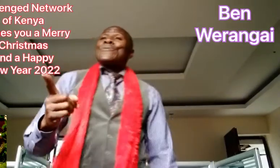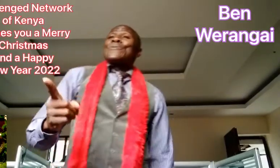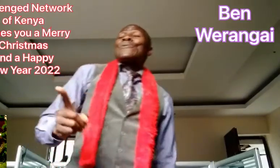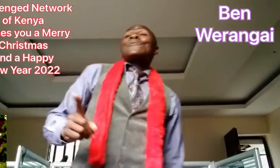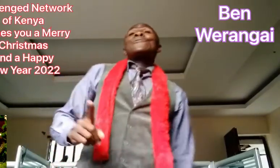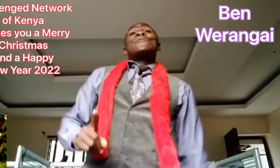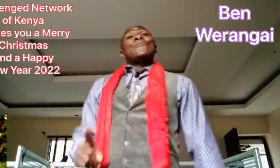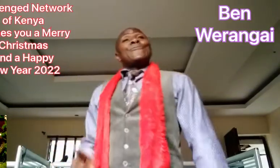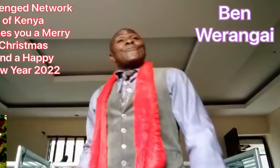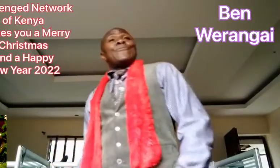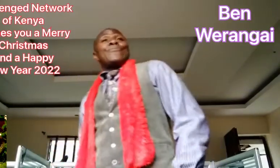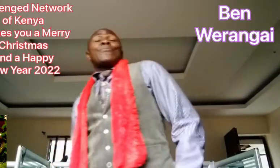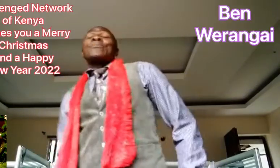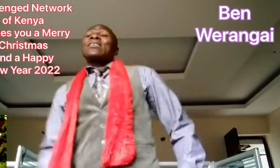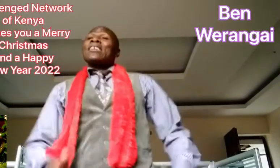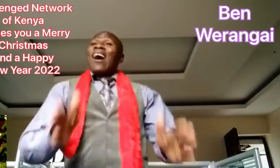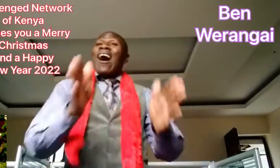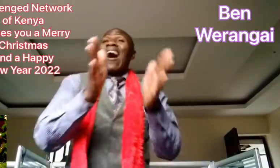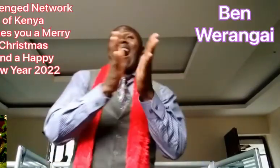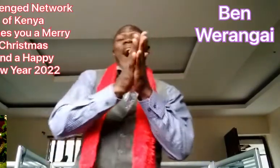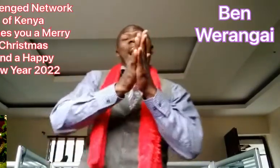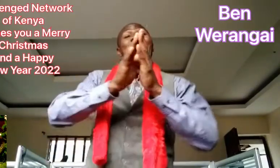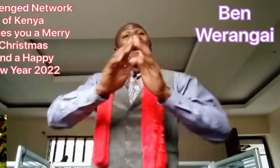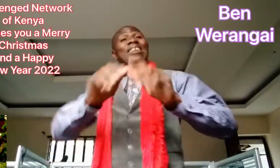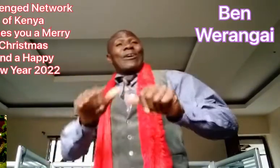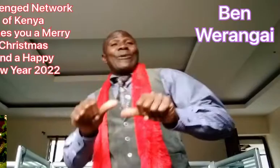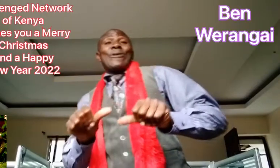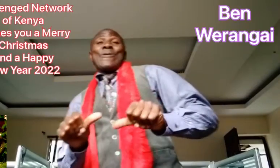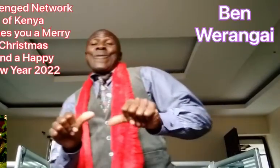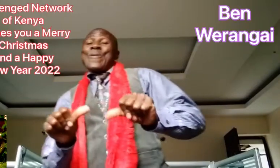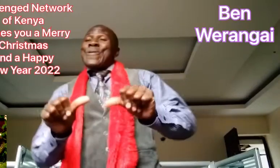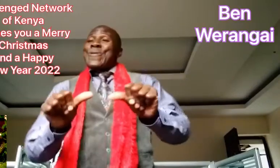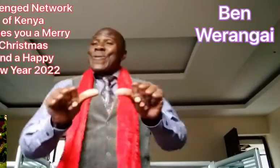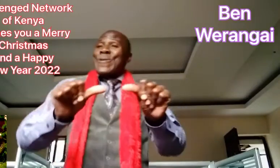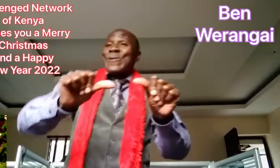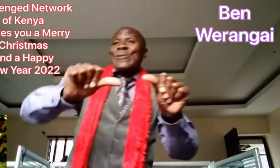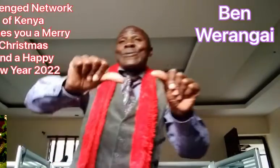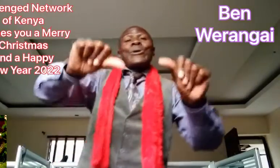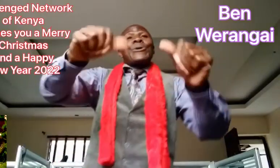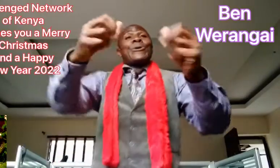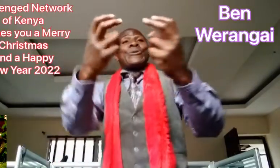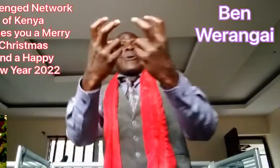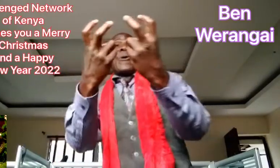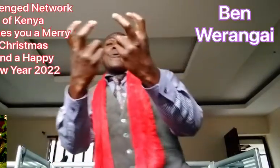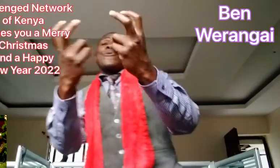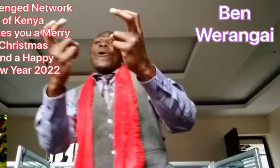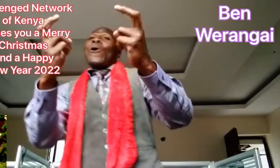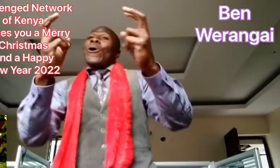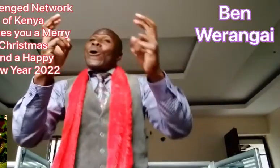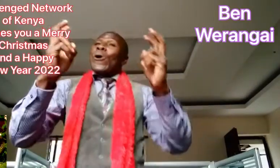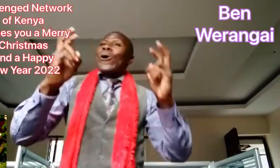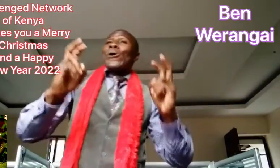and continue watching.